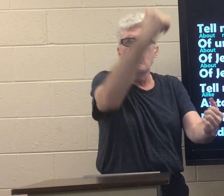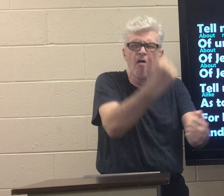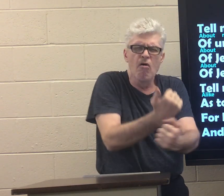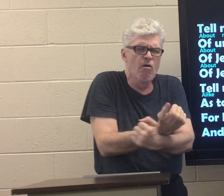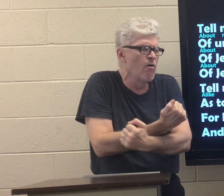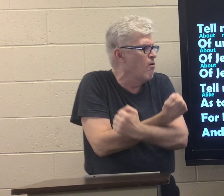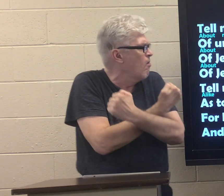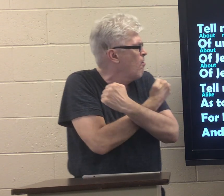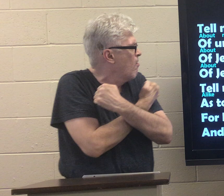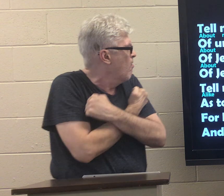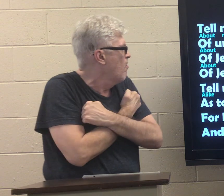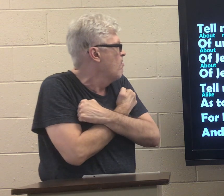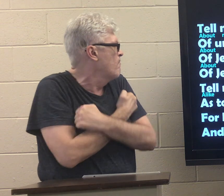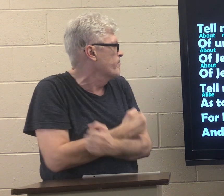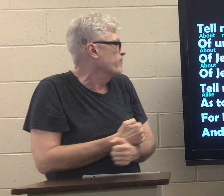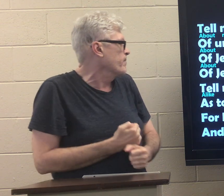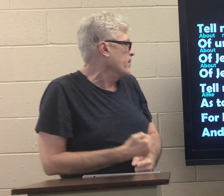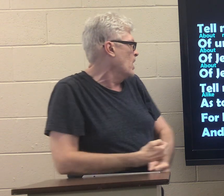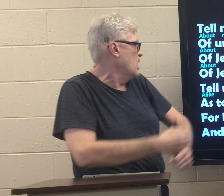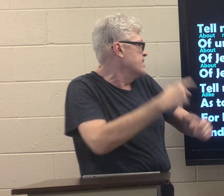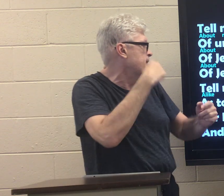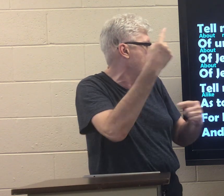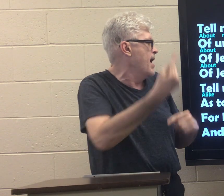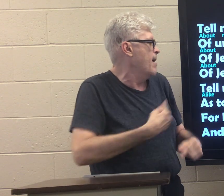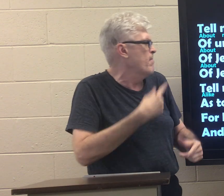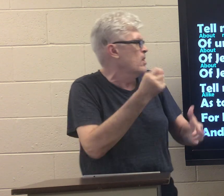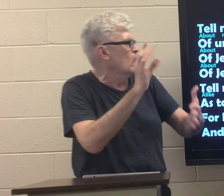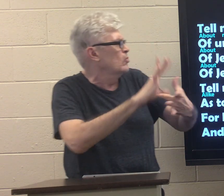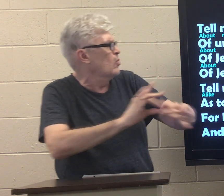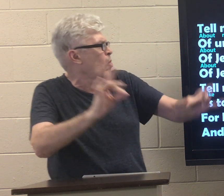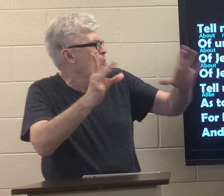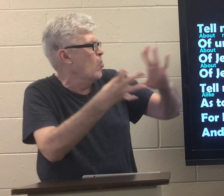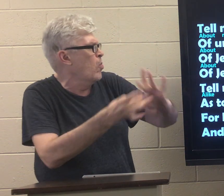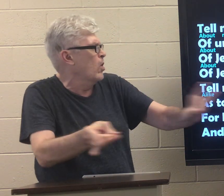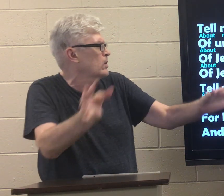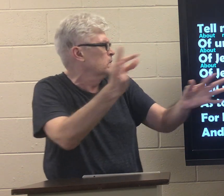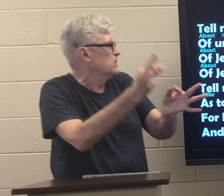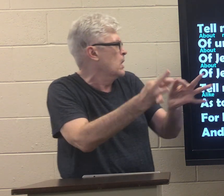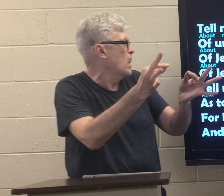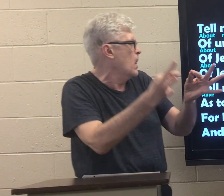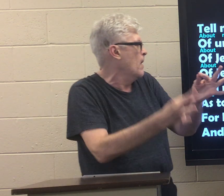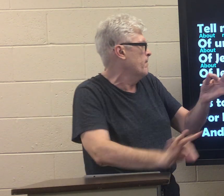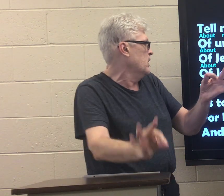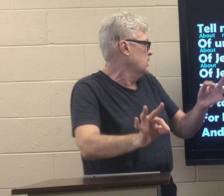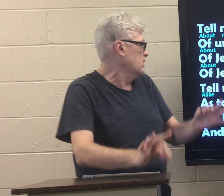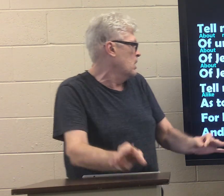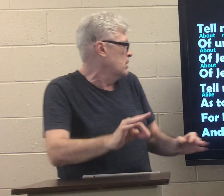glory, of Jesus and his love. Tell me the story simply